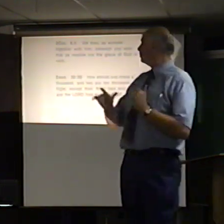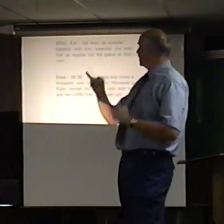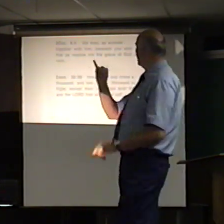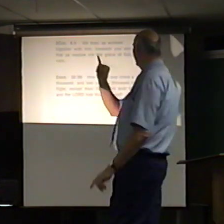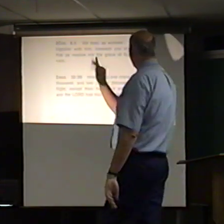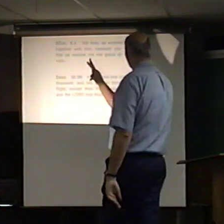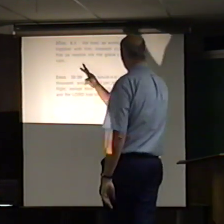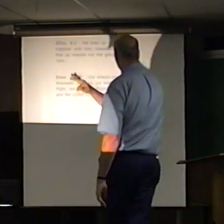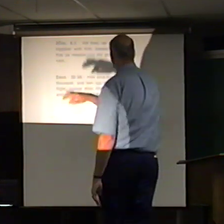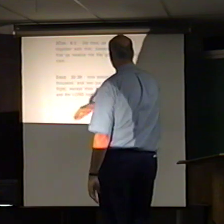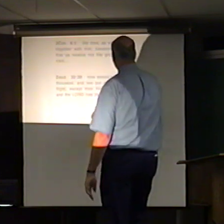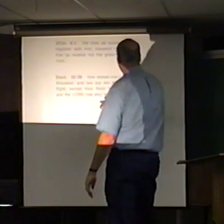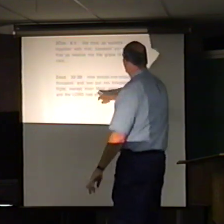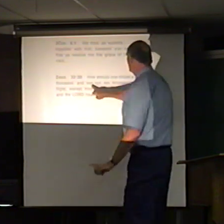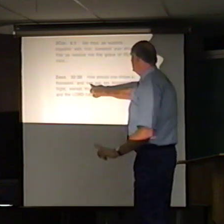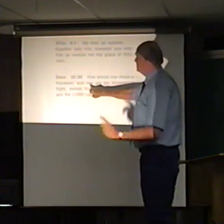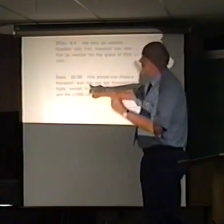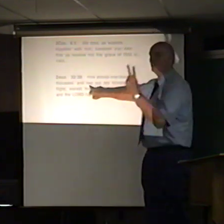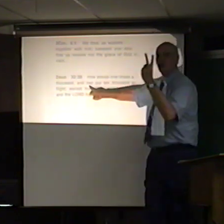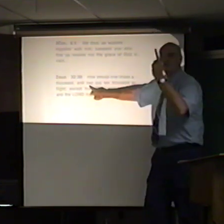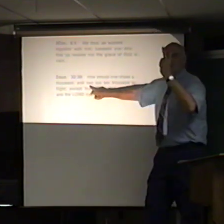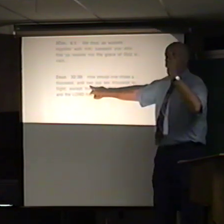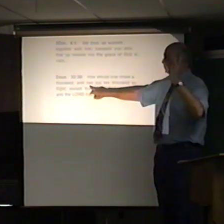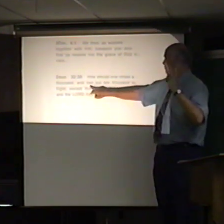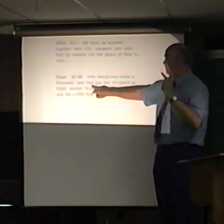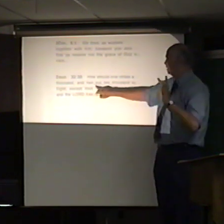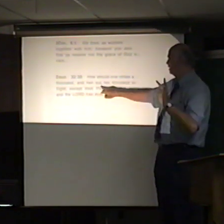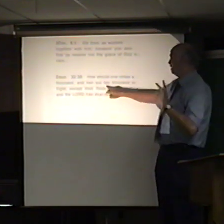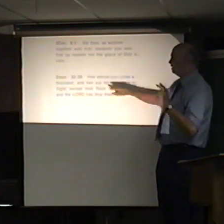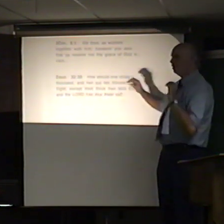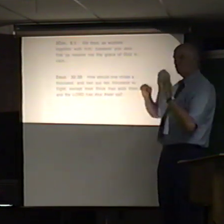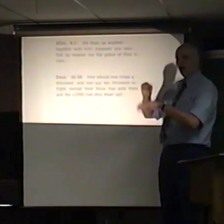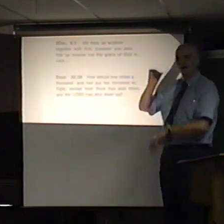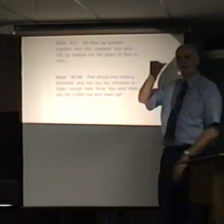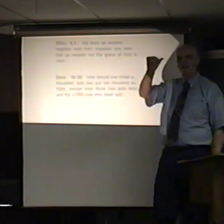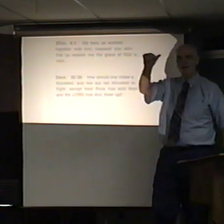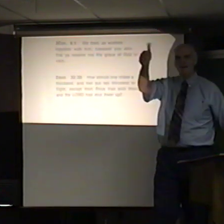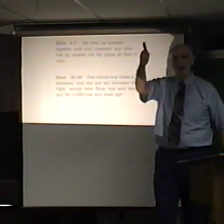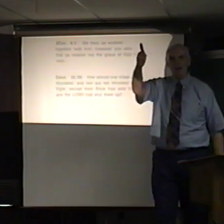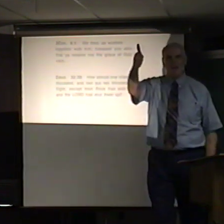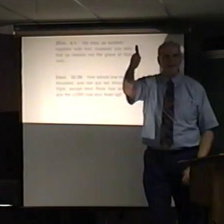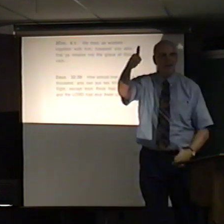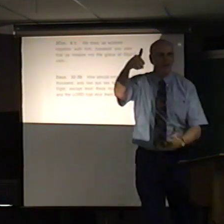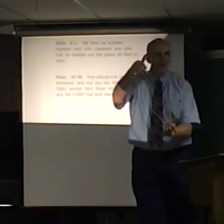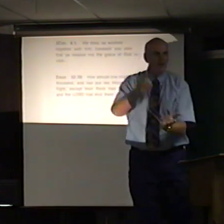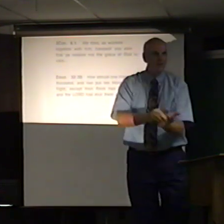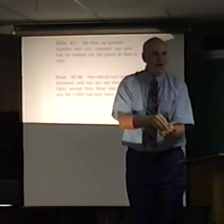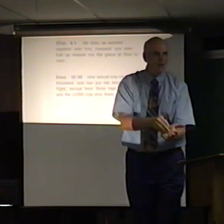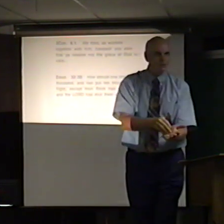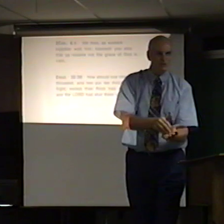Fifty. Two. Ten. Thou.